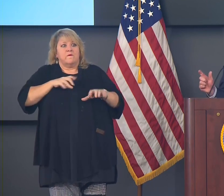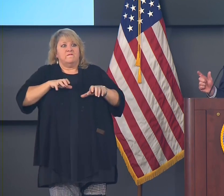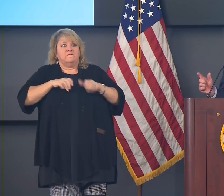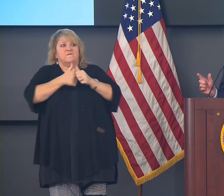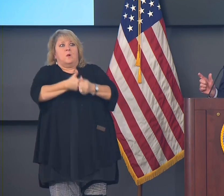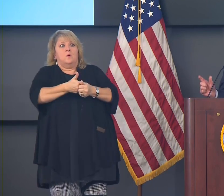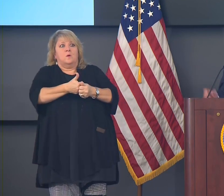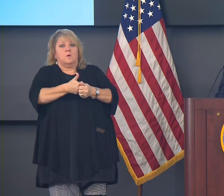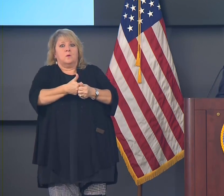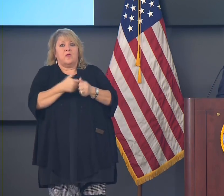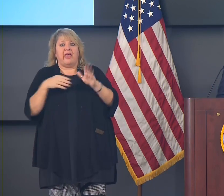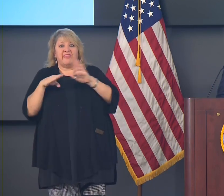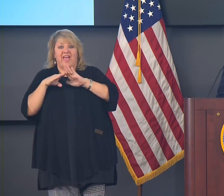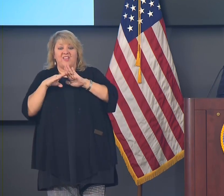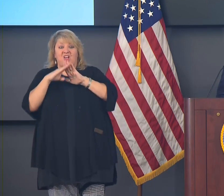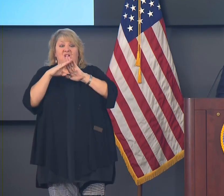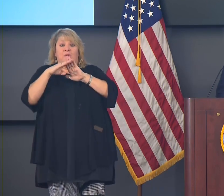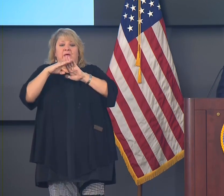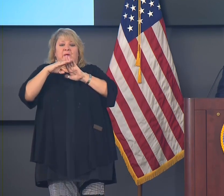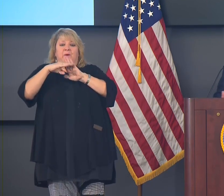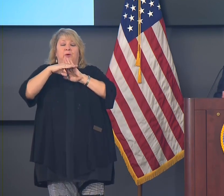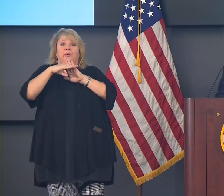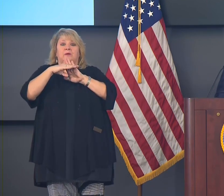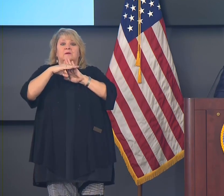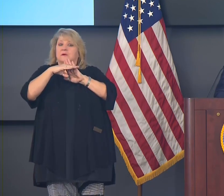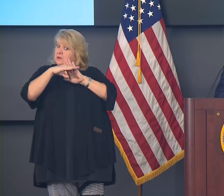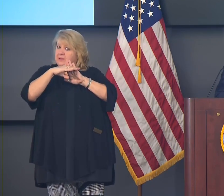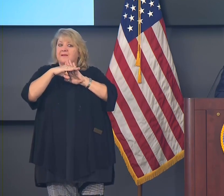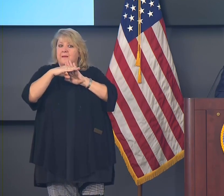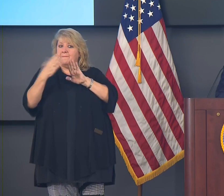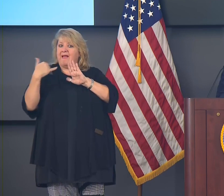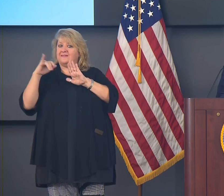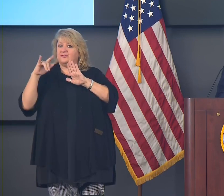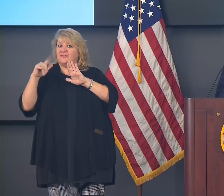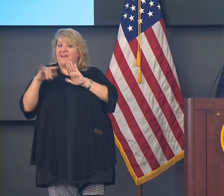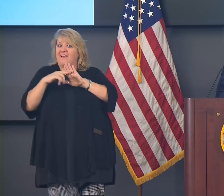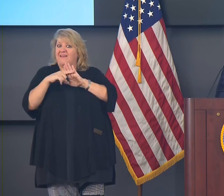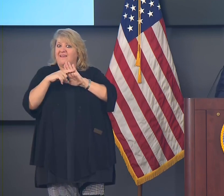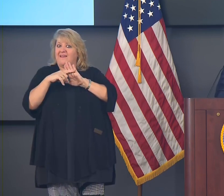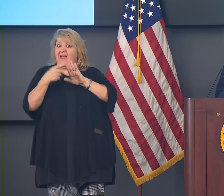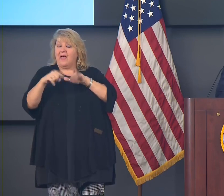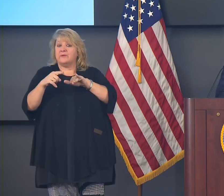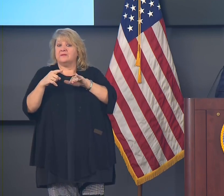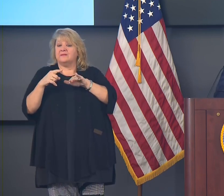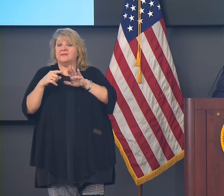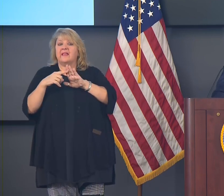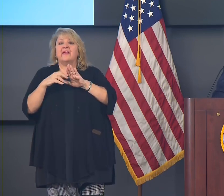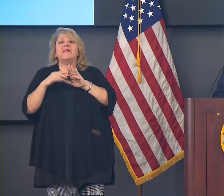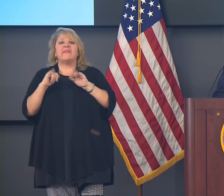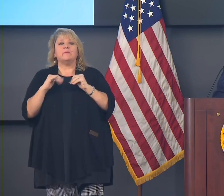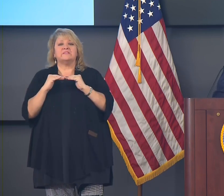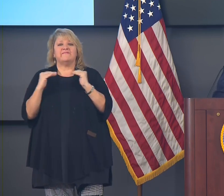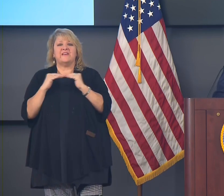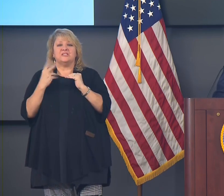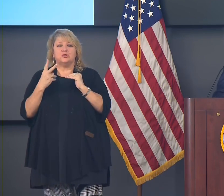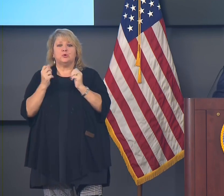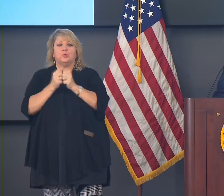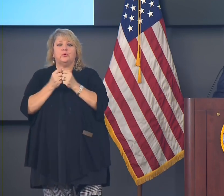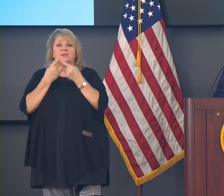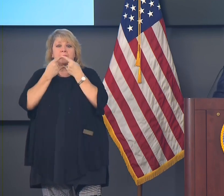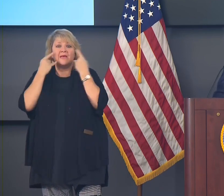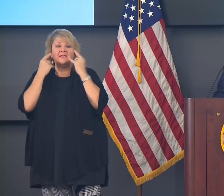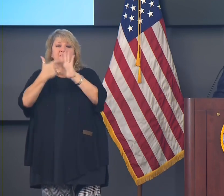we bent the curve. And that action that we took then, as I mentioned before, was phase two with a mask